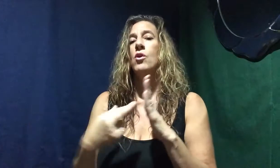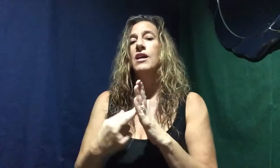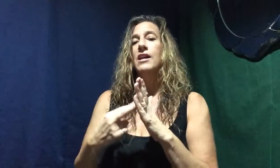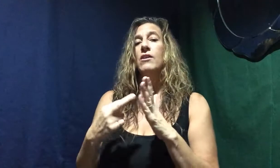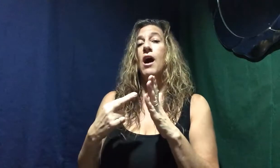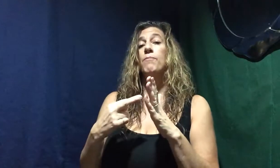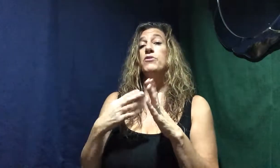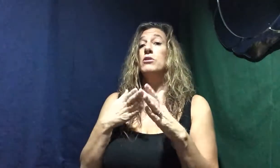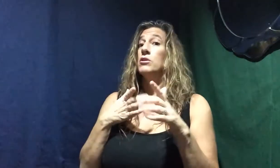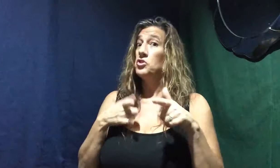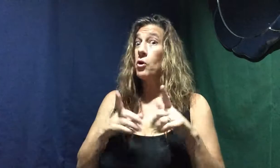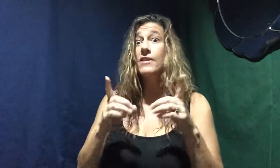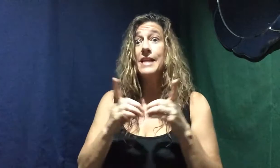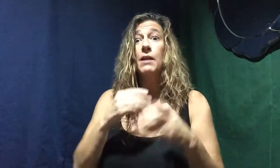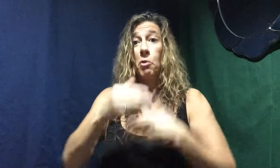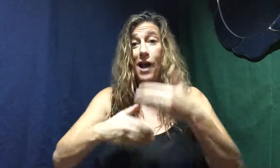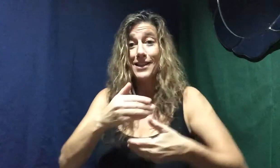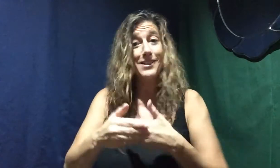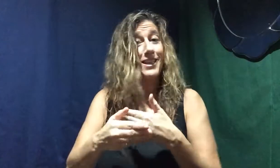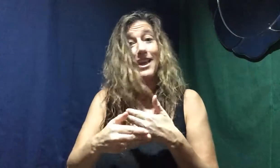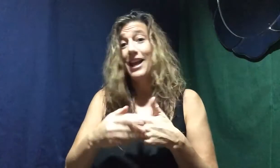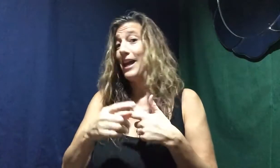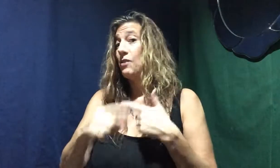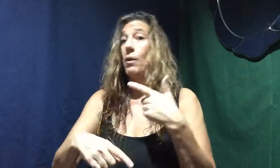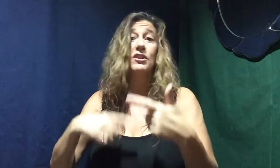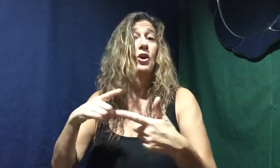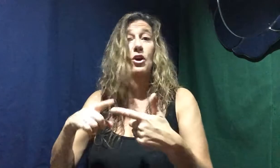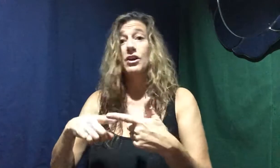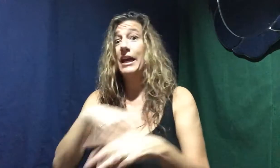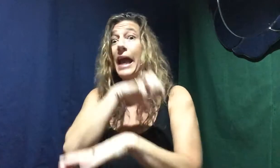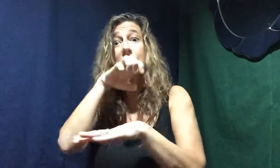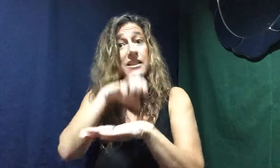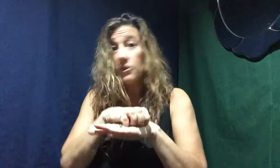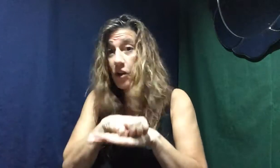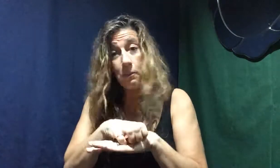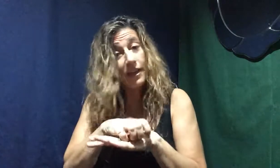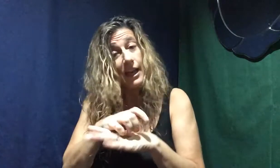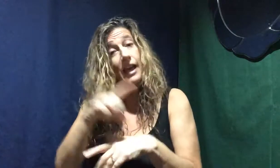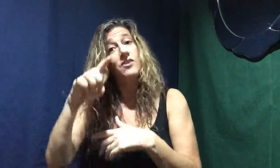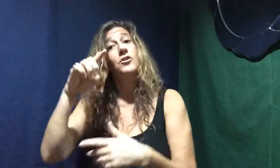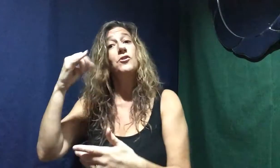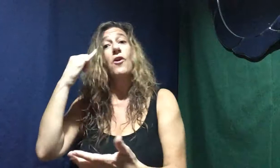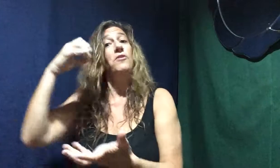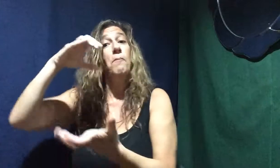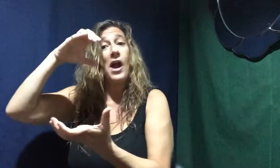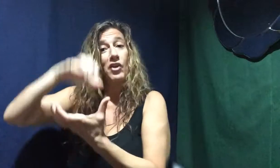um, during the dating process. And when you're engaged, if you're going to be engaged, or if you're married,